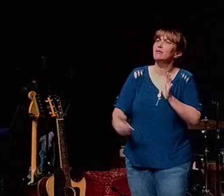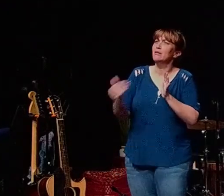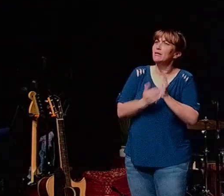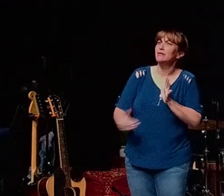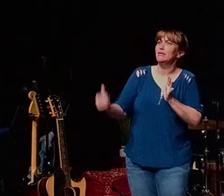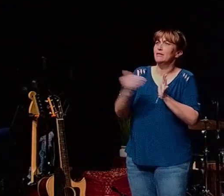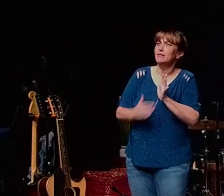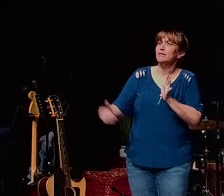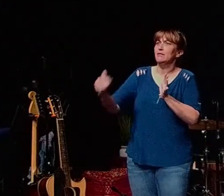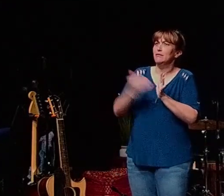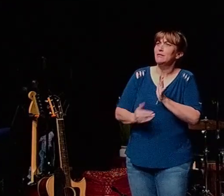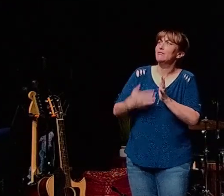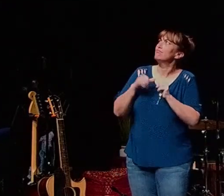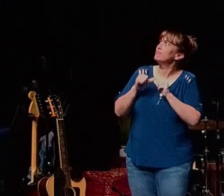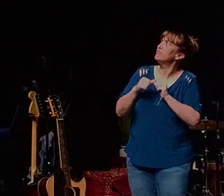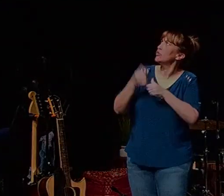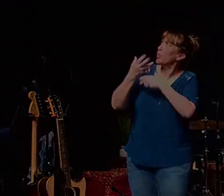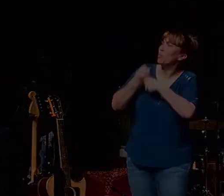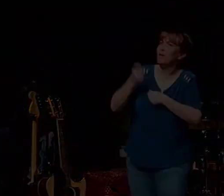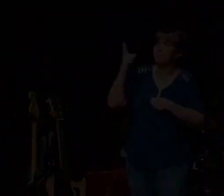and over again let's pray